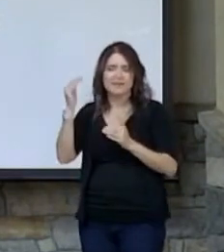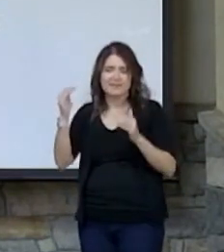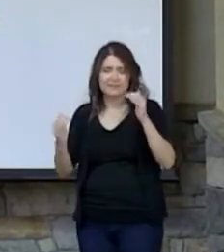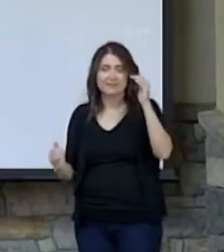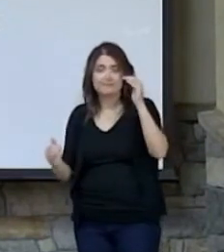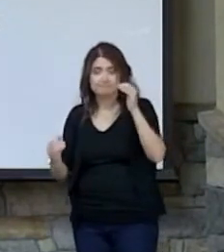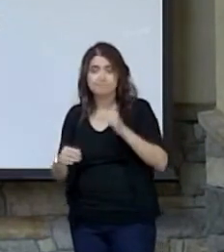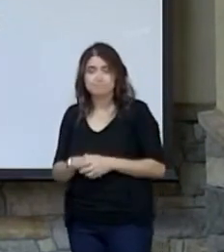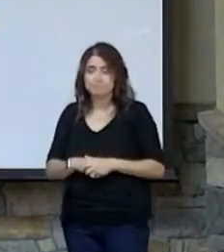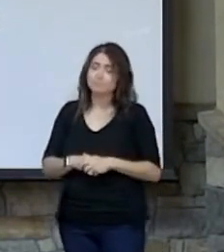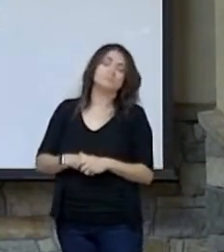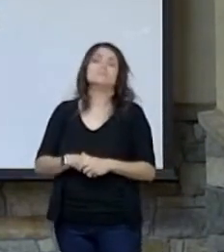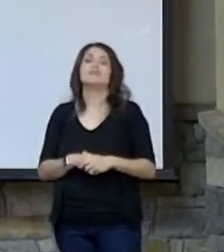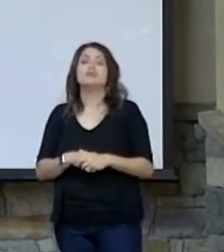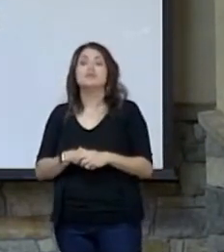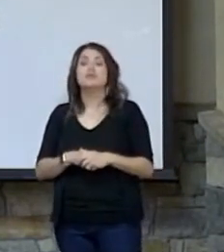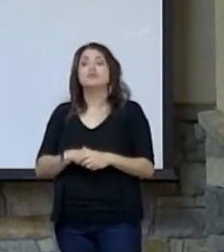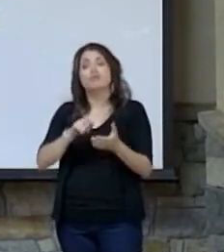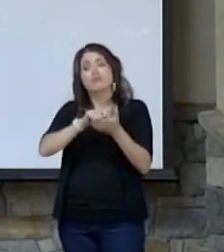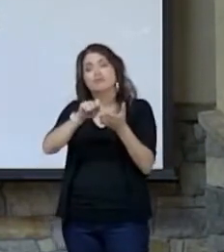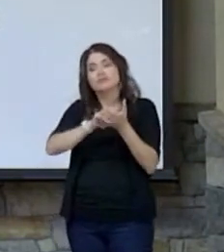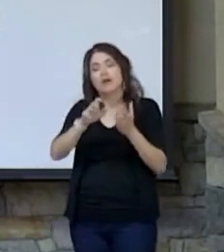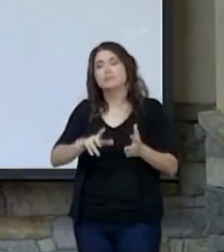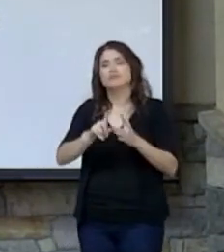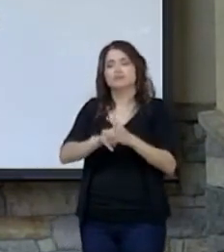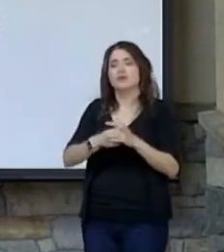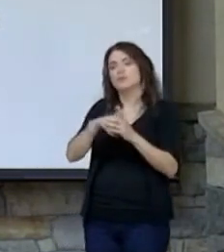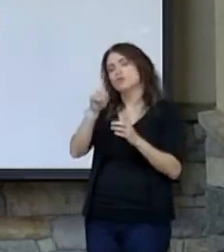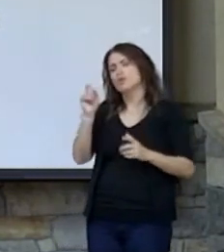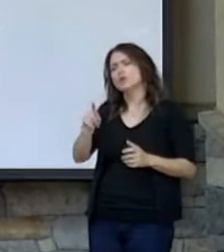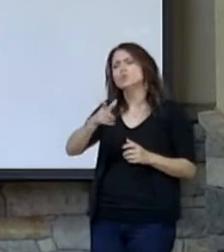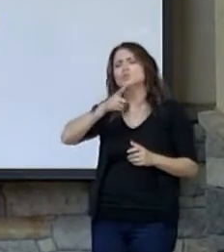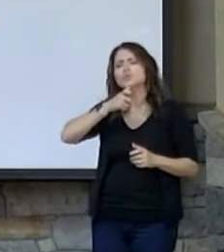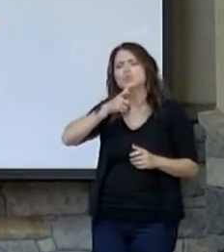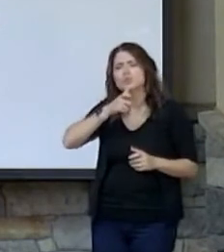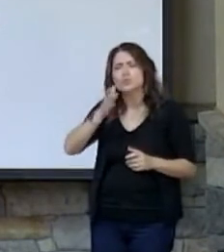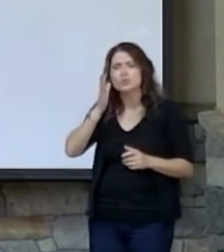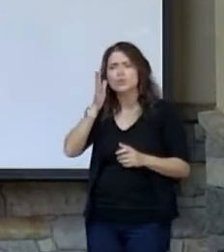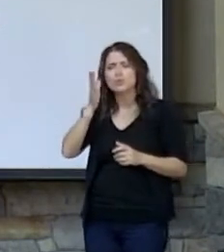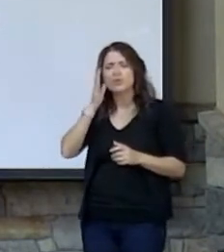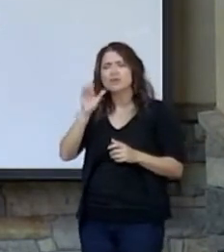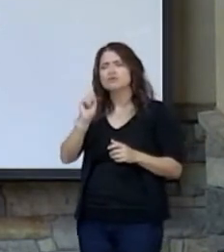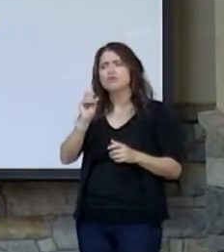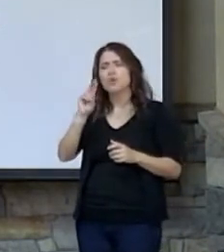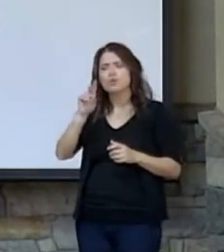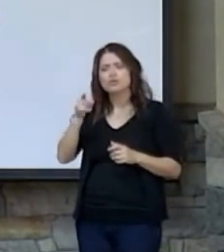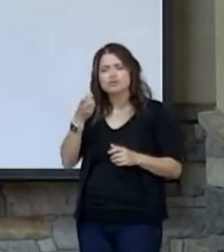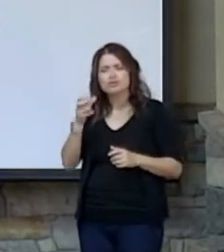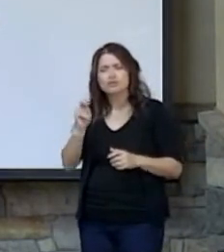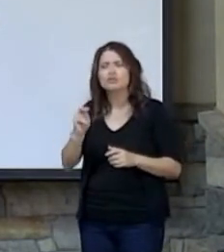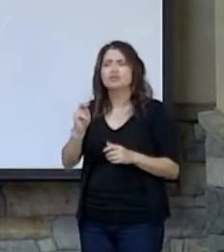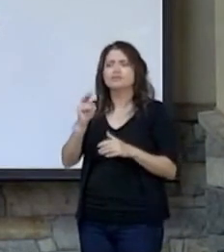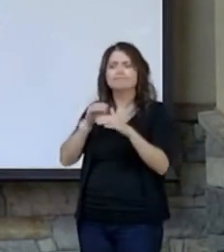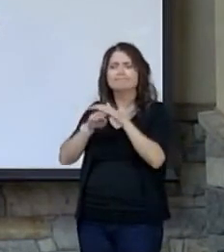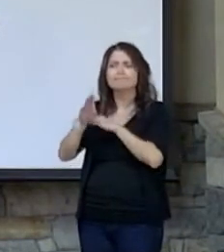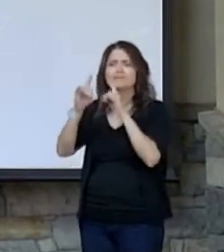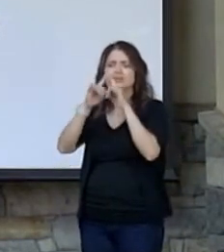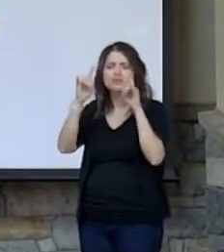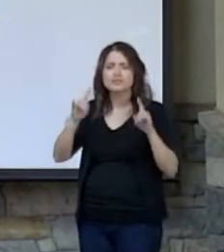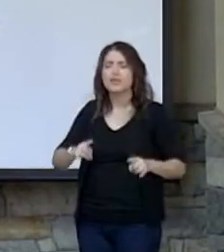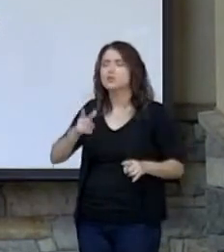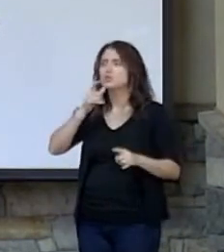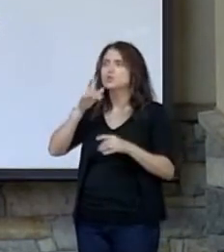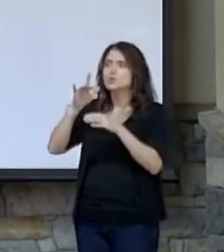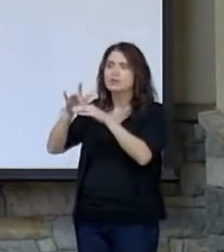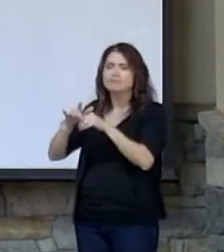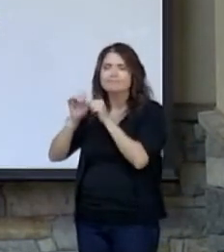So the psalm began with a question, O Lord, who shall sojourn in your tent? Who shall dwell in your holy hill? And we've just looked at a